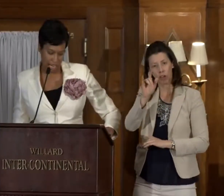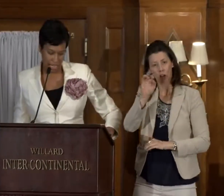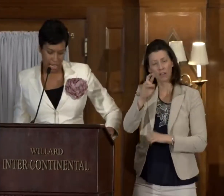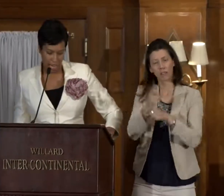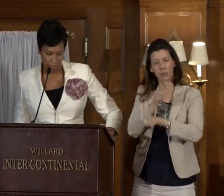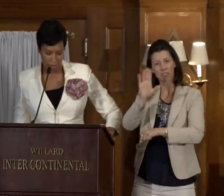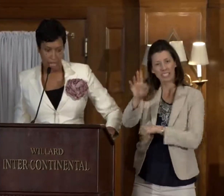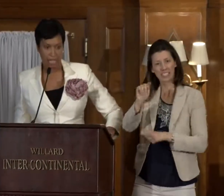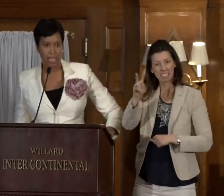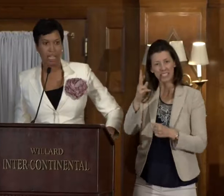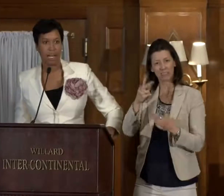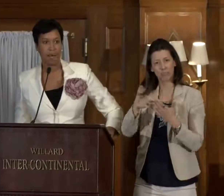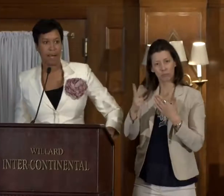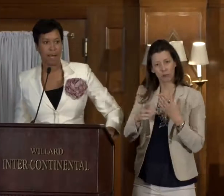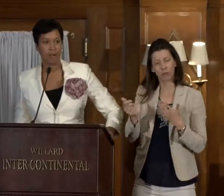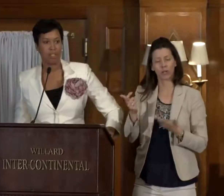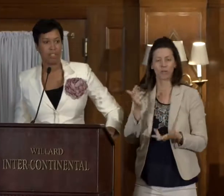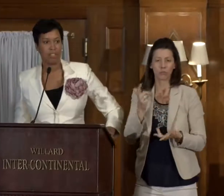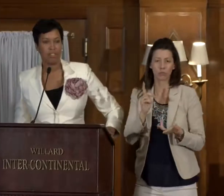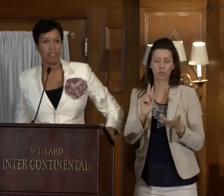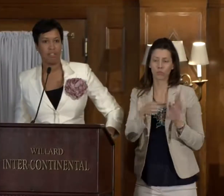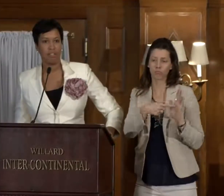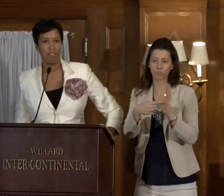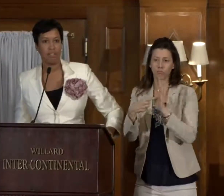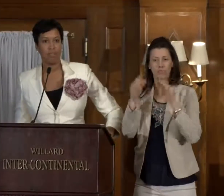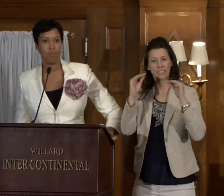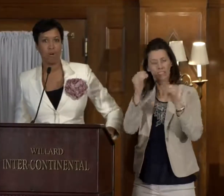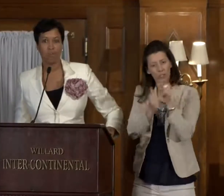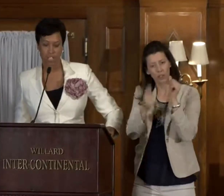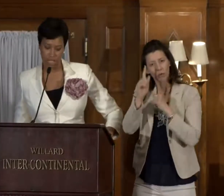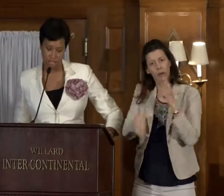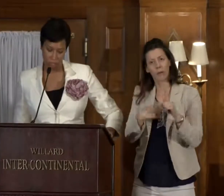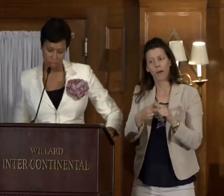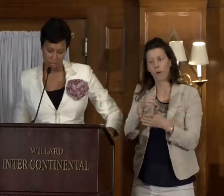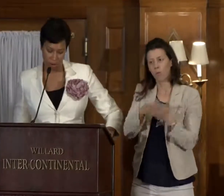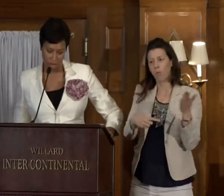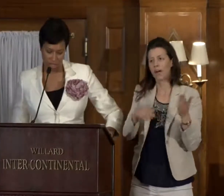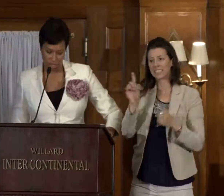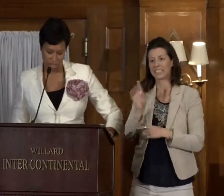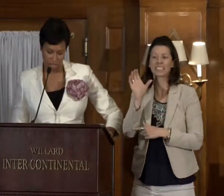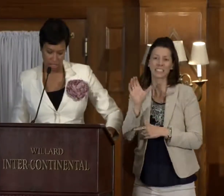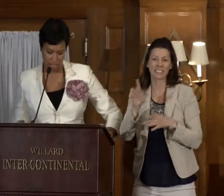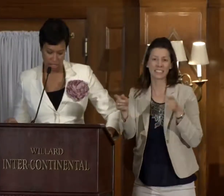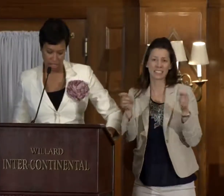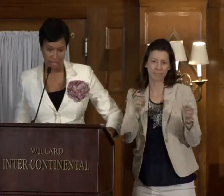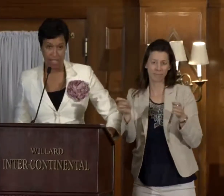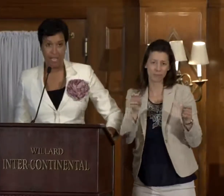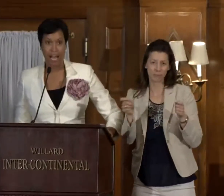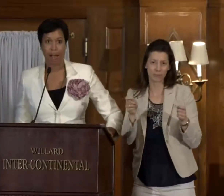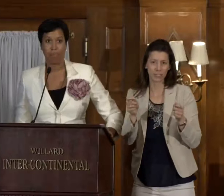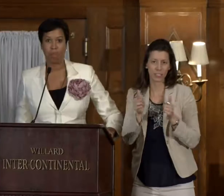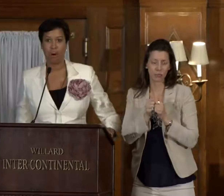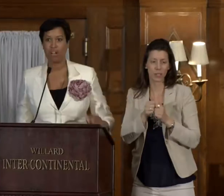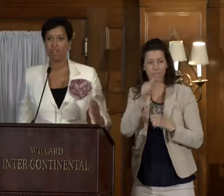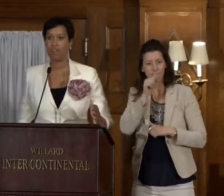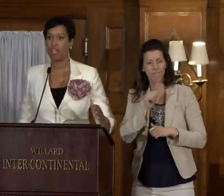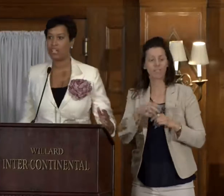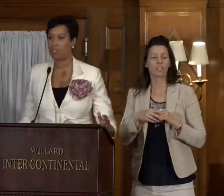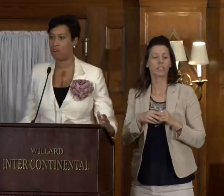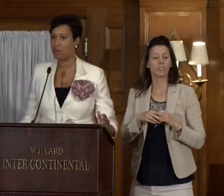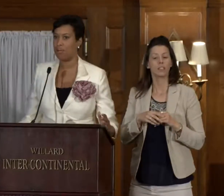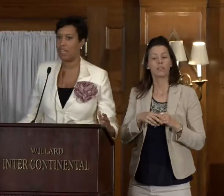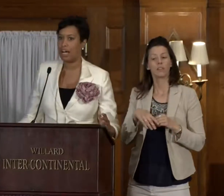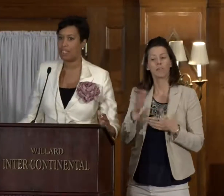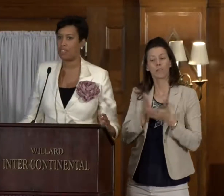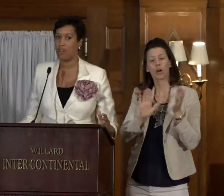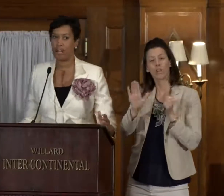educate everybody about what we're dealing with in Washington, D.C. But part of her